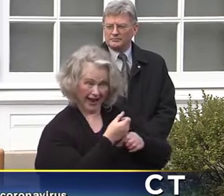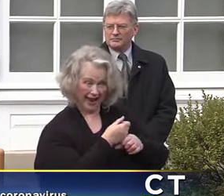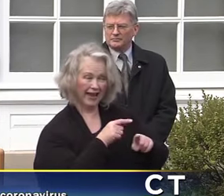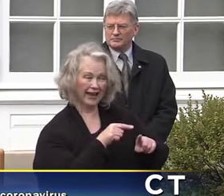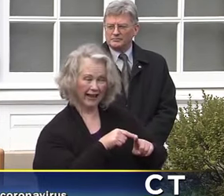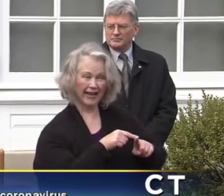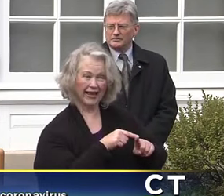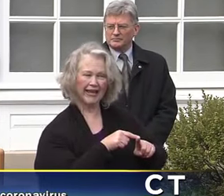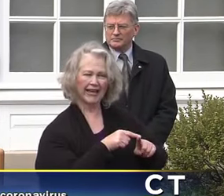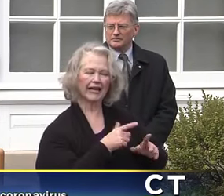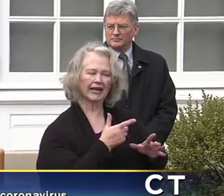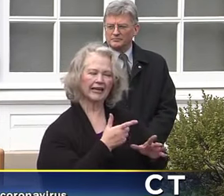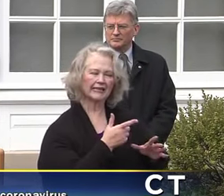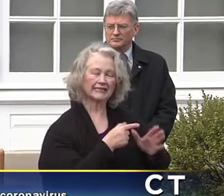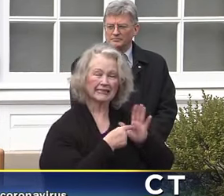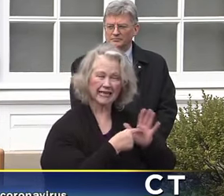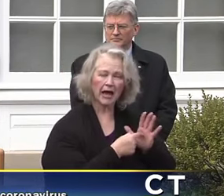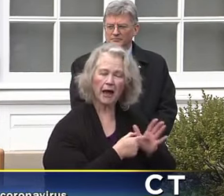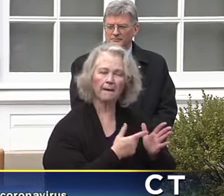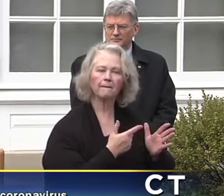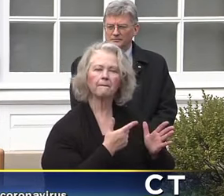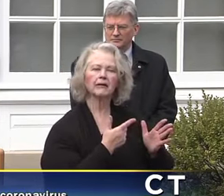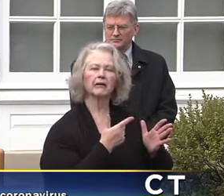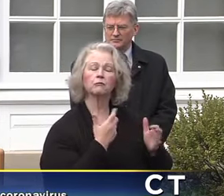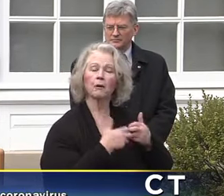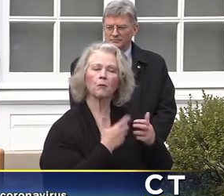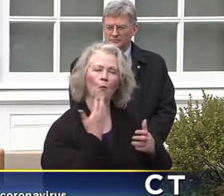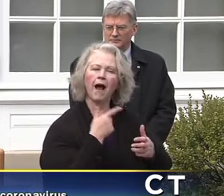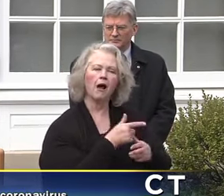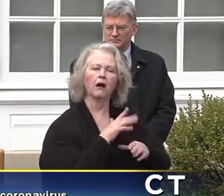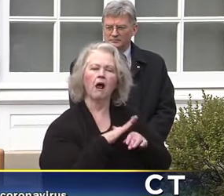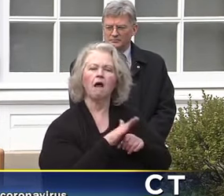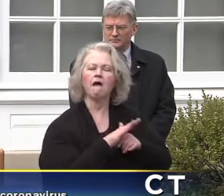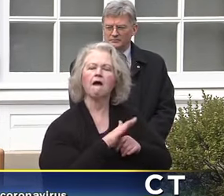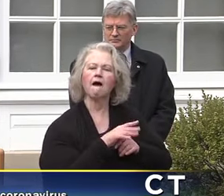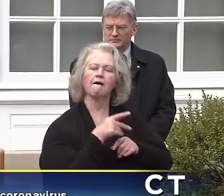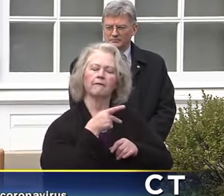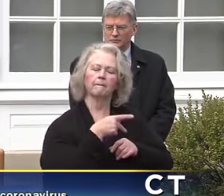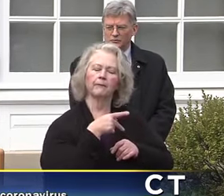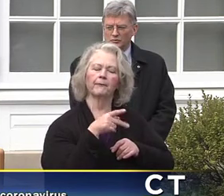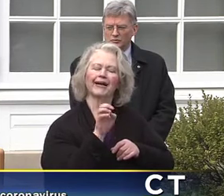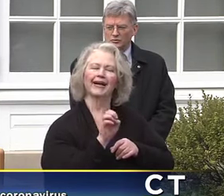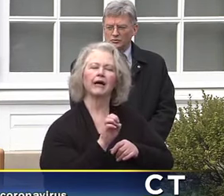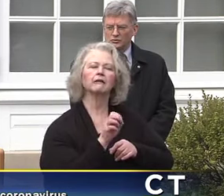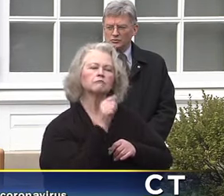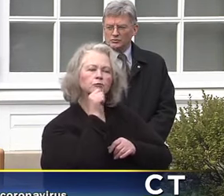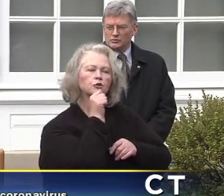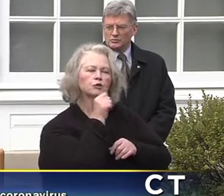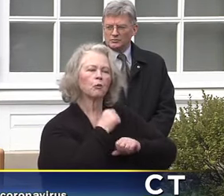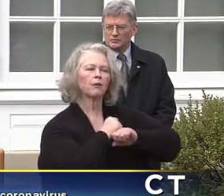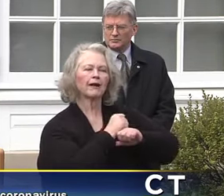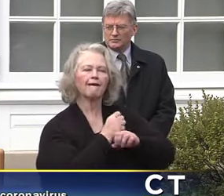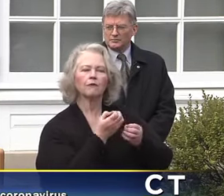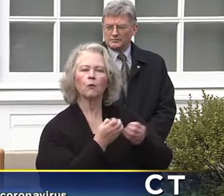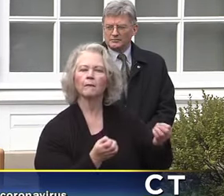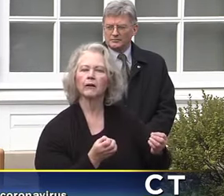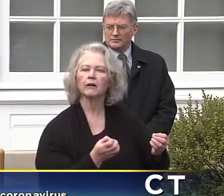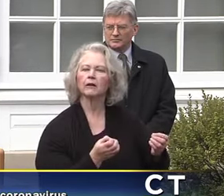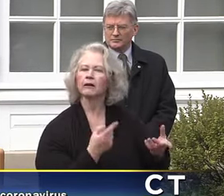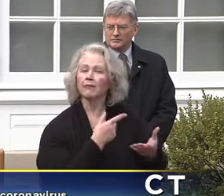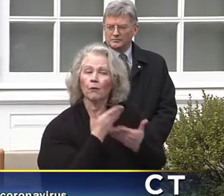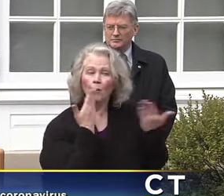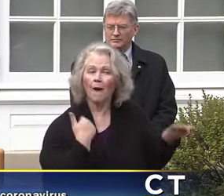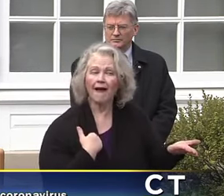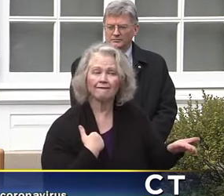still a challenge because you need personal protective equipment and personal protective equipment that they do not have in doctor's